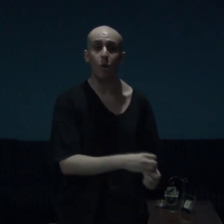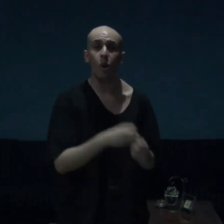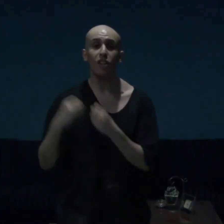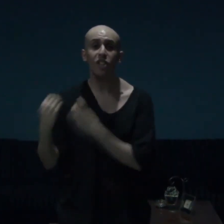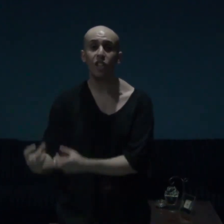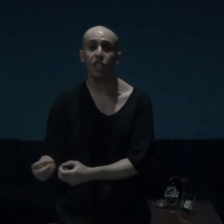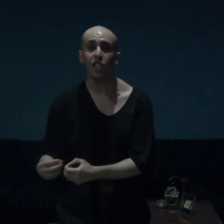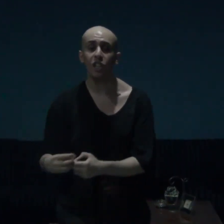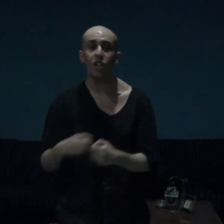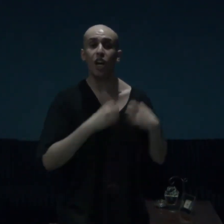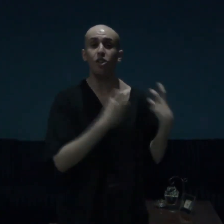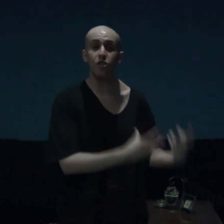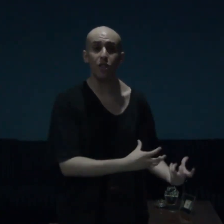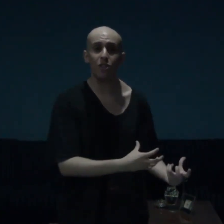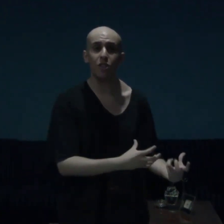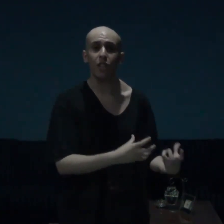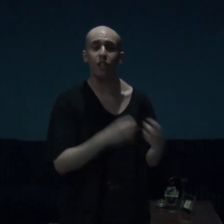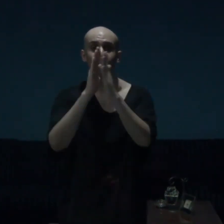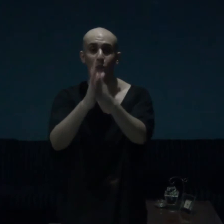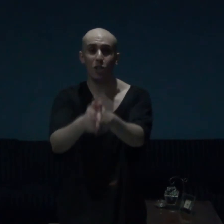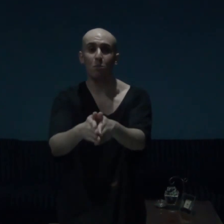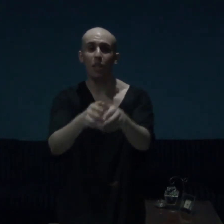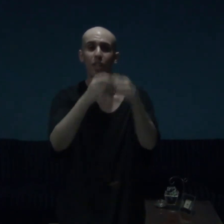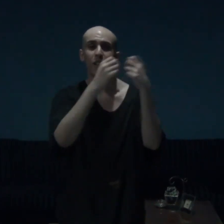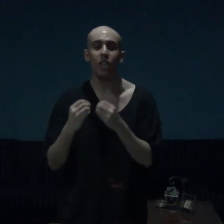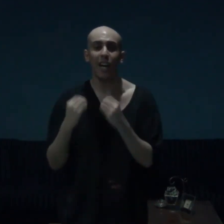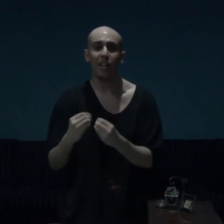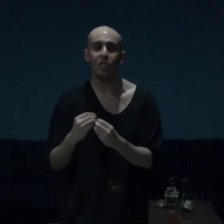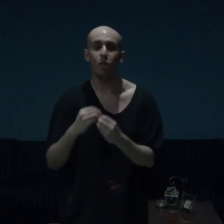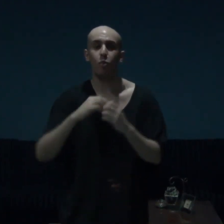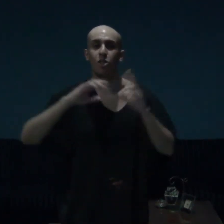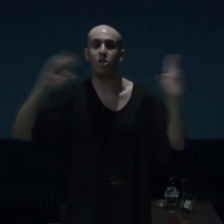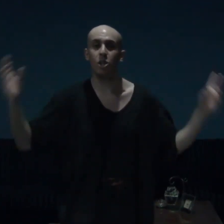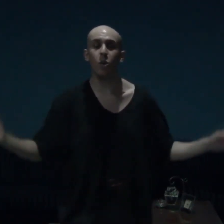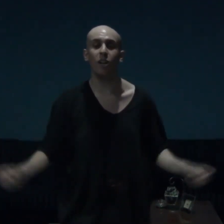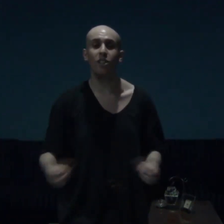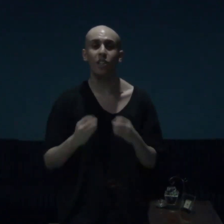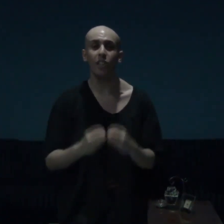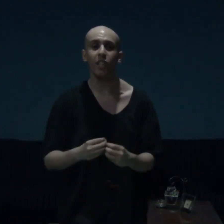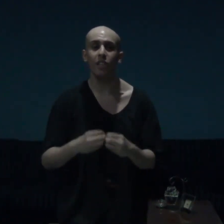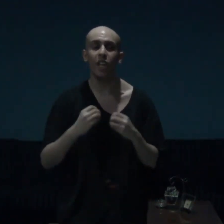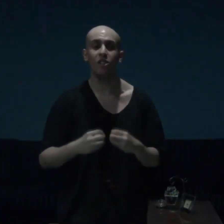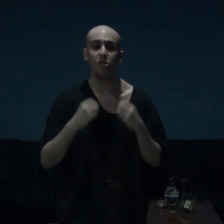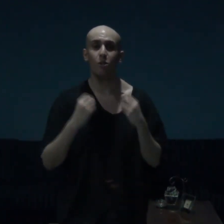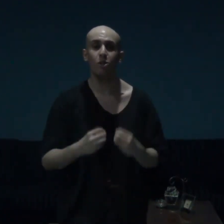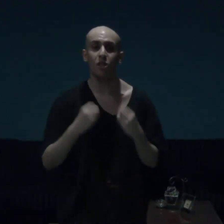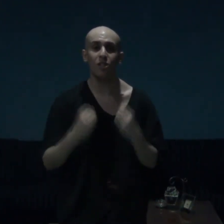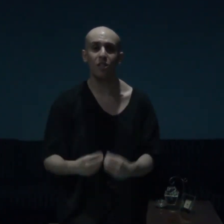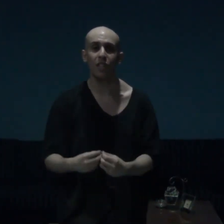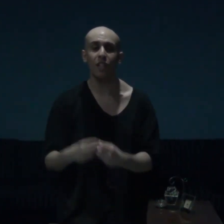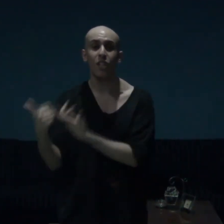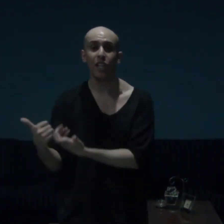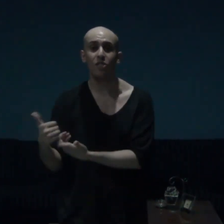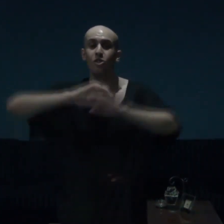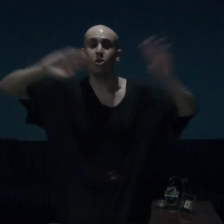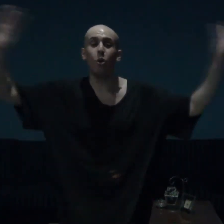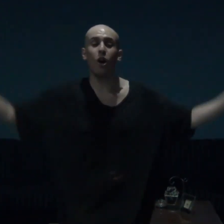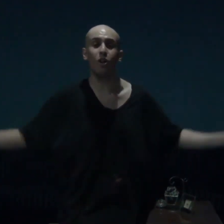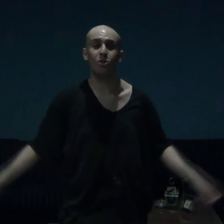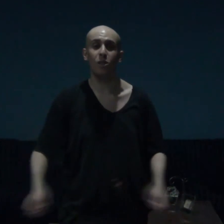unclean, and dirty, trust me, the action was so unclean, and so dirty, yet so awesome,